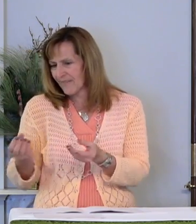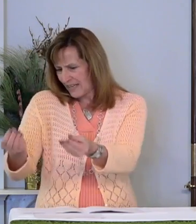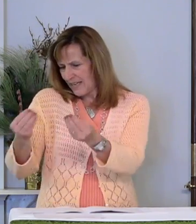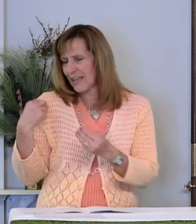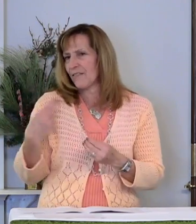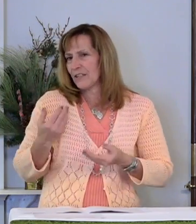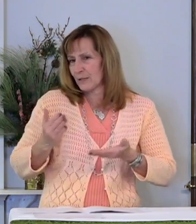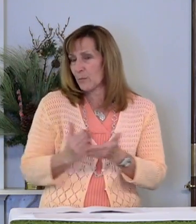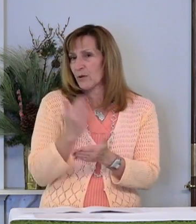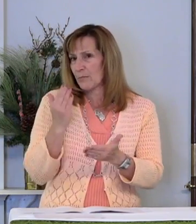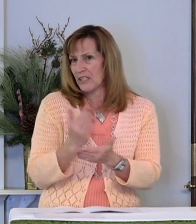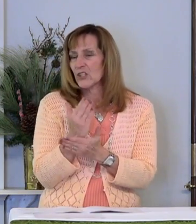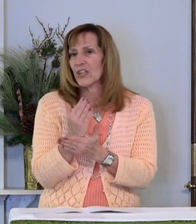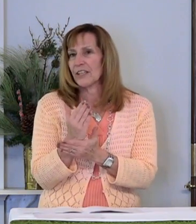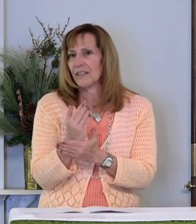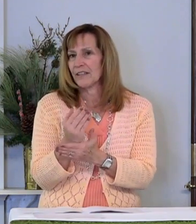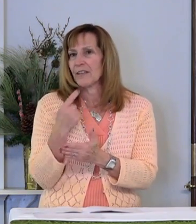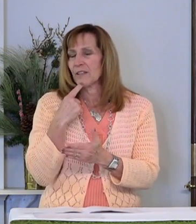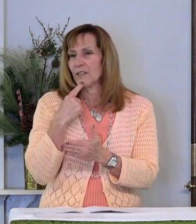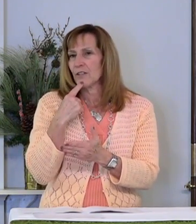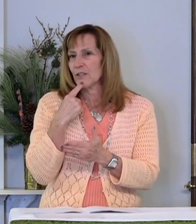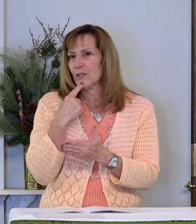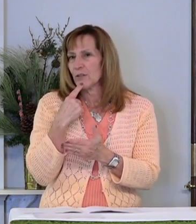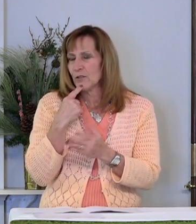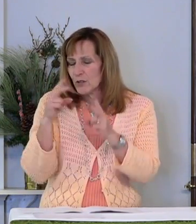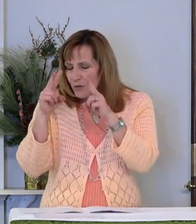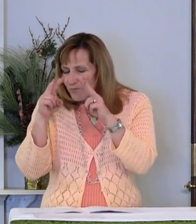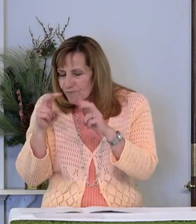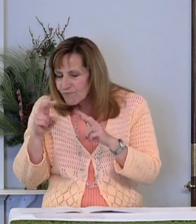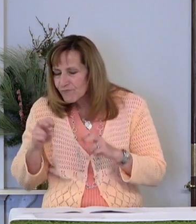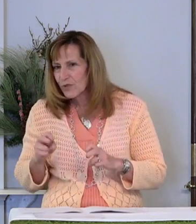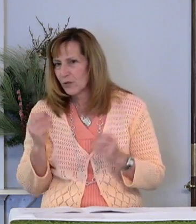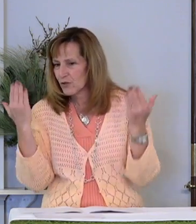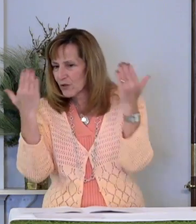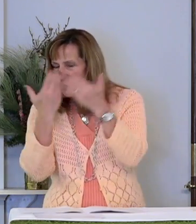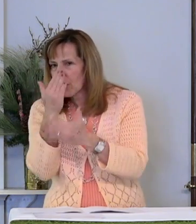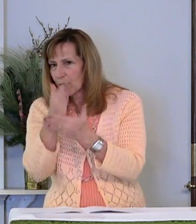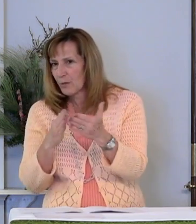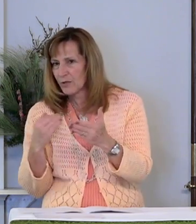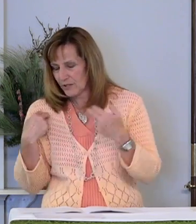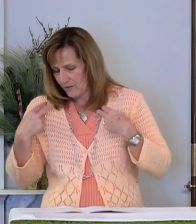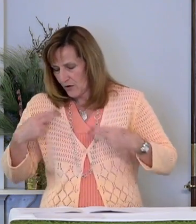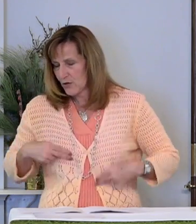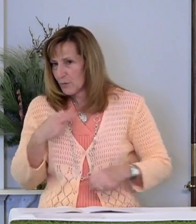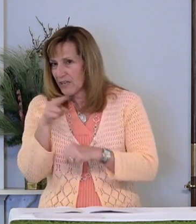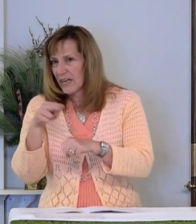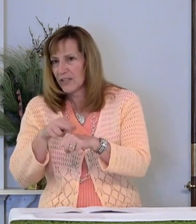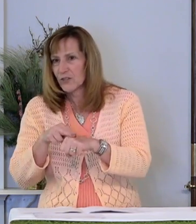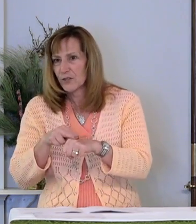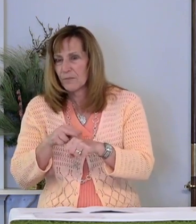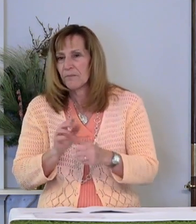give us permission to indulge the darker parts of our human nature.